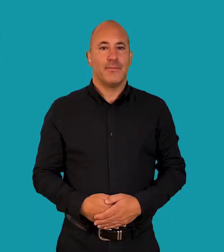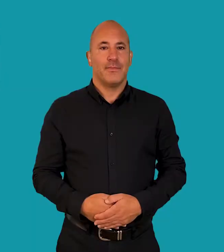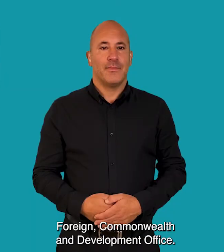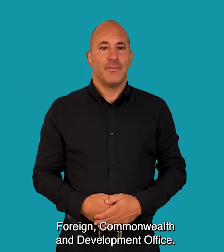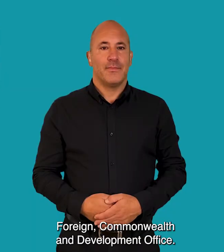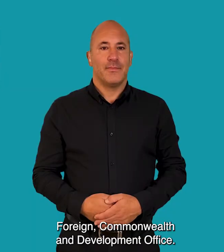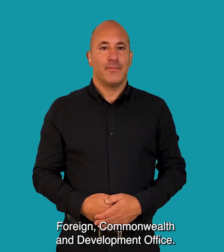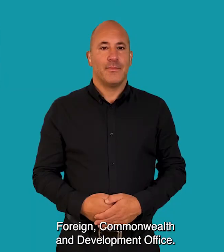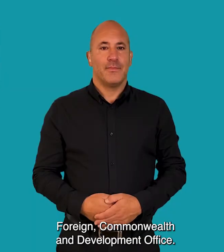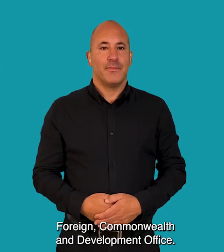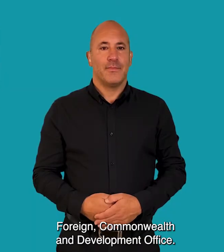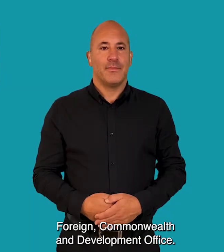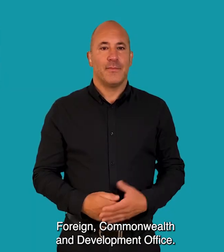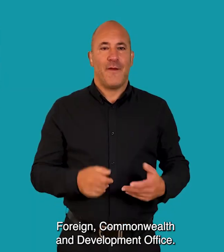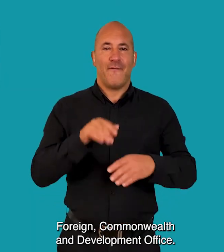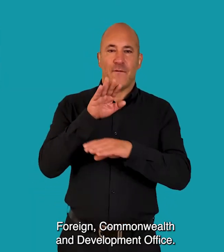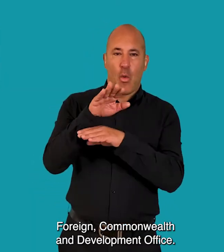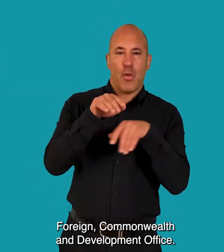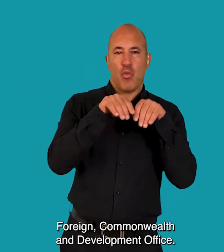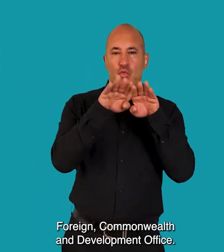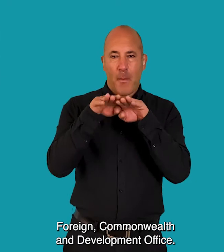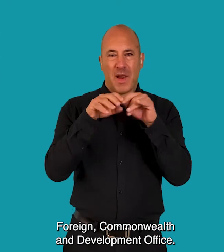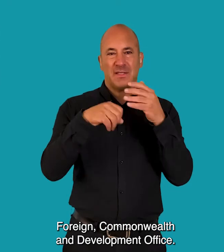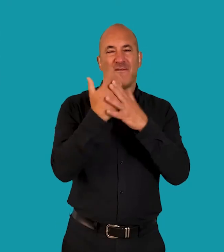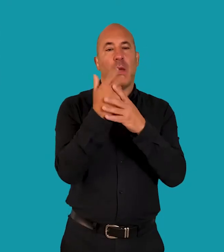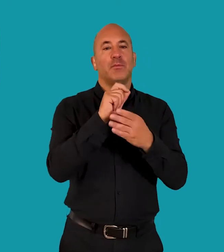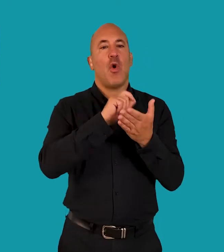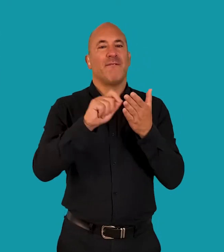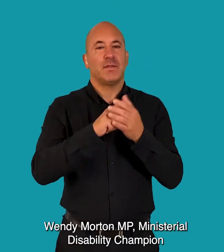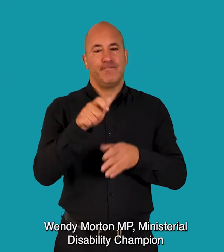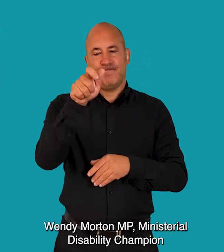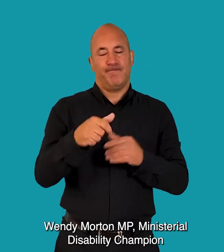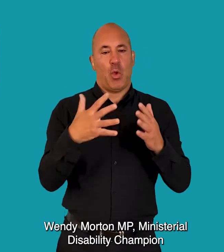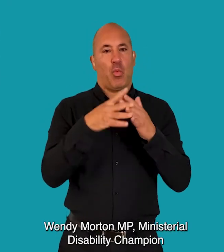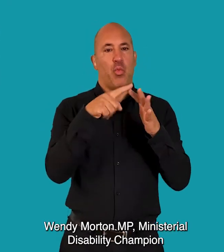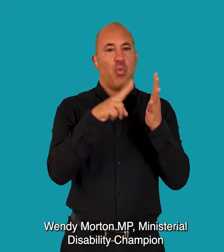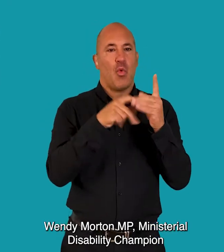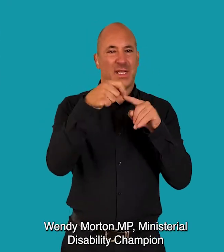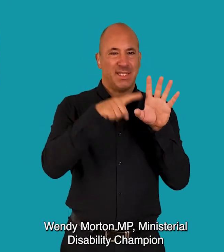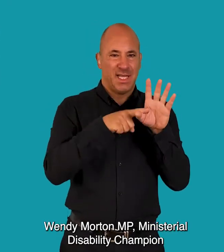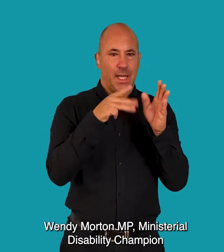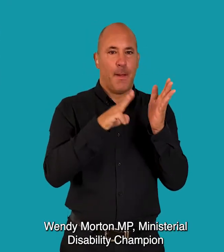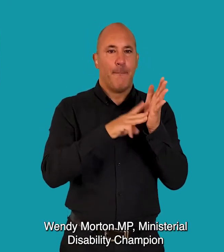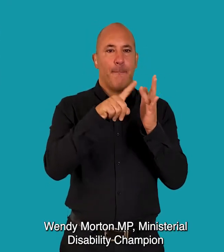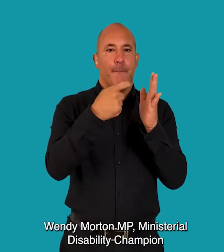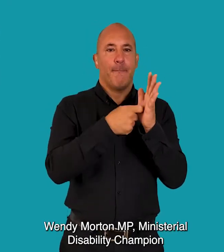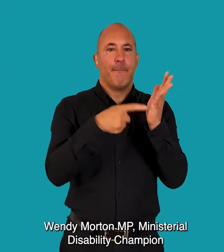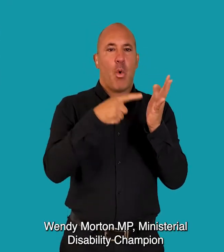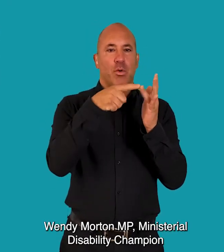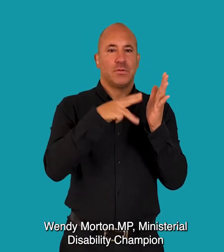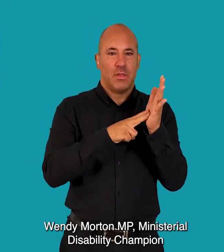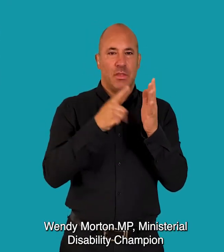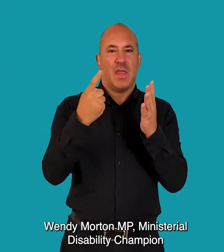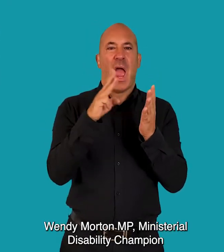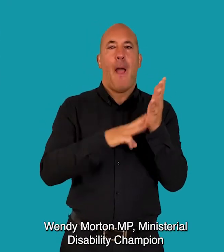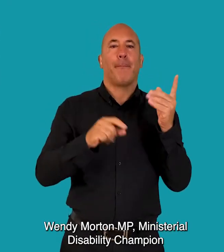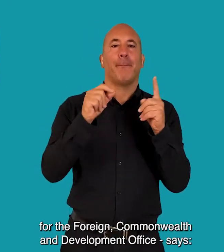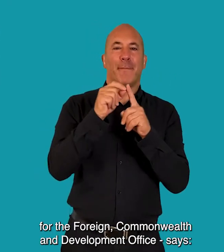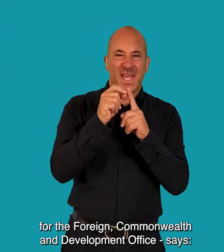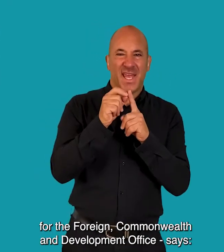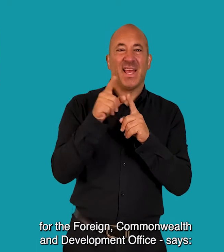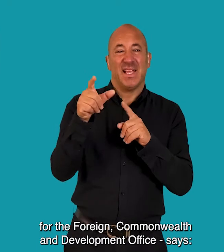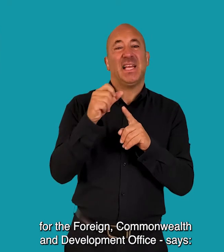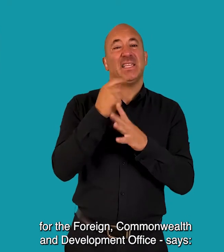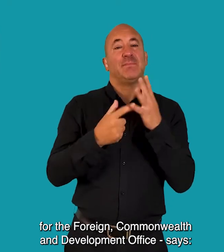Foreign, Commonwealth and Development Office Wendy Morton MP, Ministerial Disability Champion